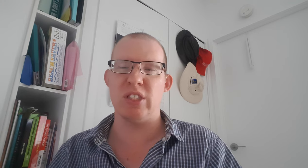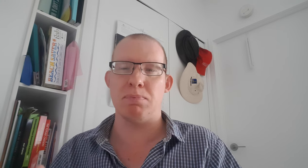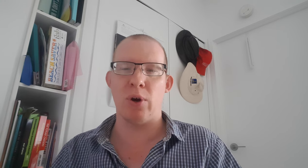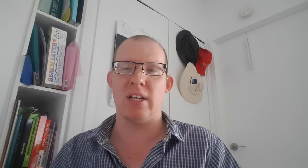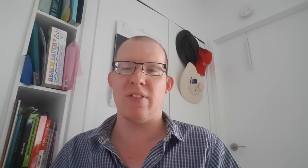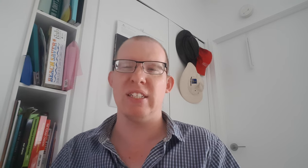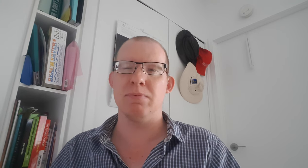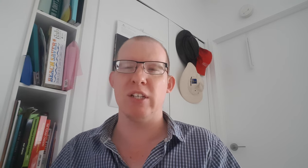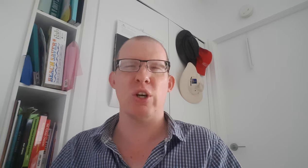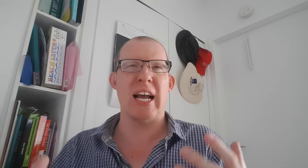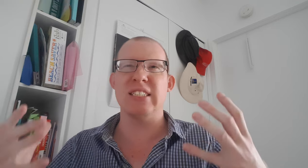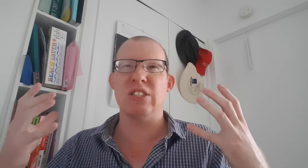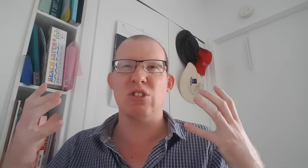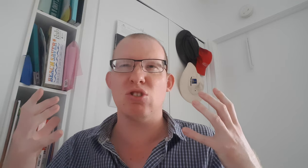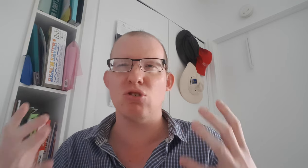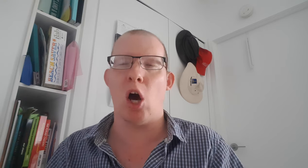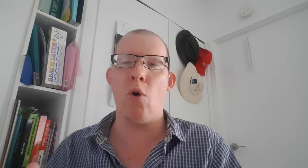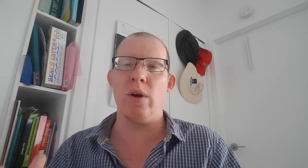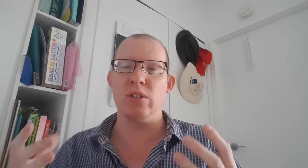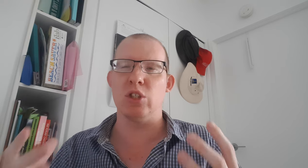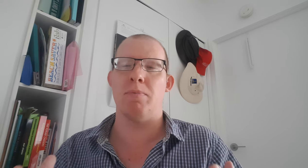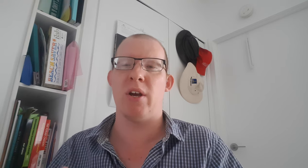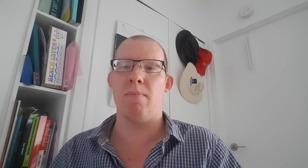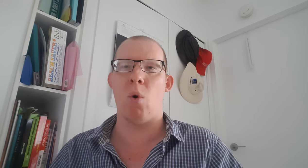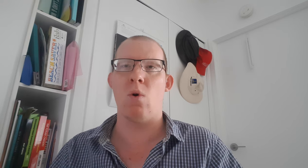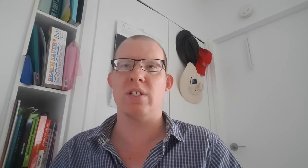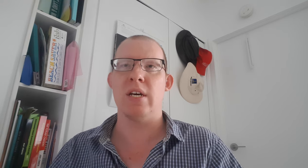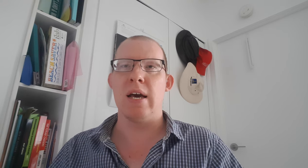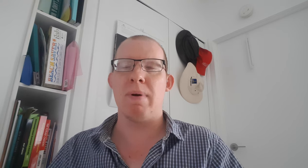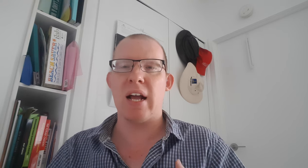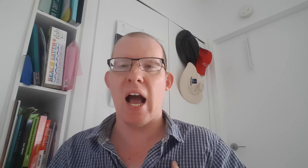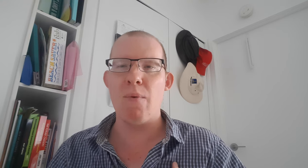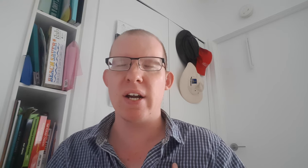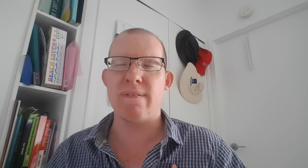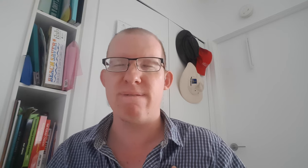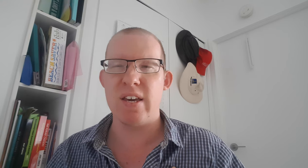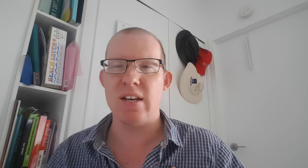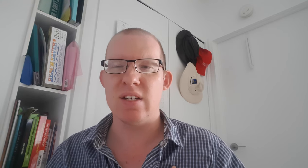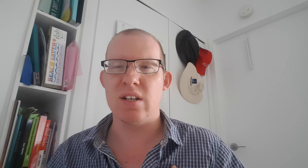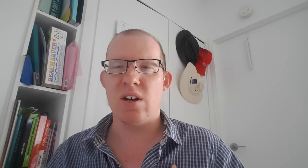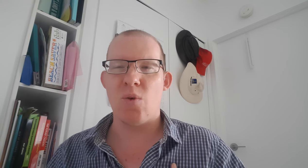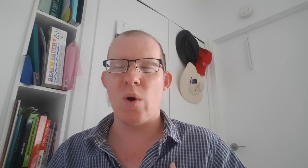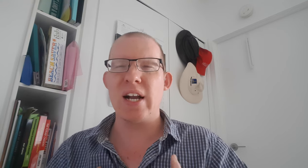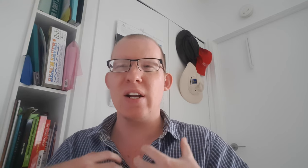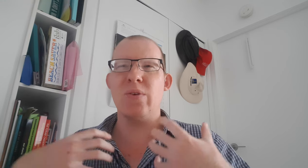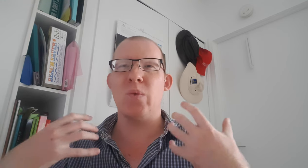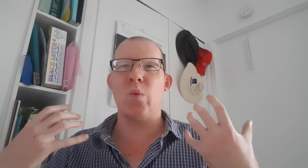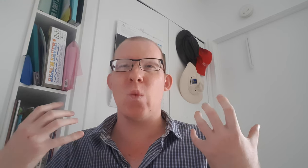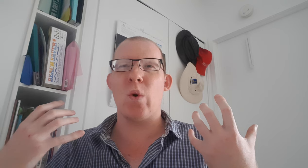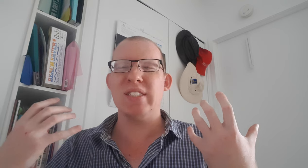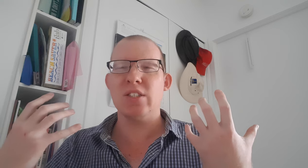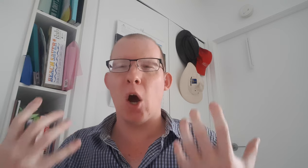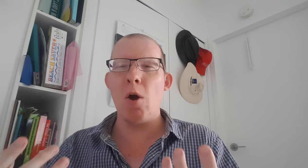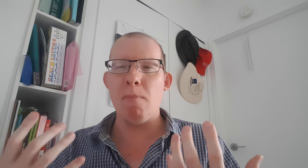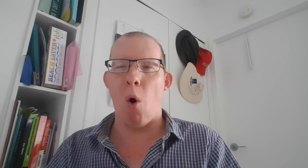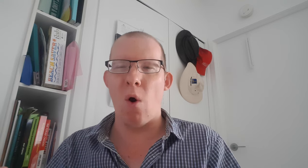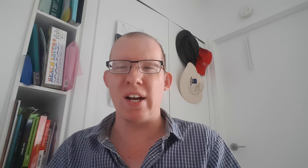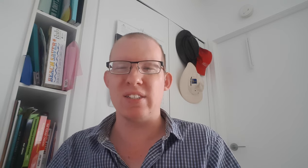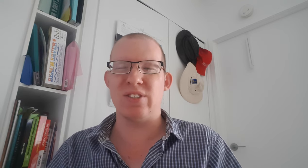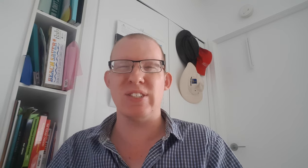spread out this message. It's so super important but how we get fit. There's no point to